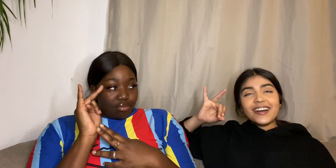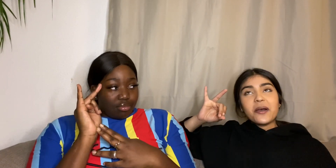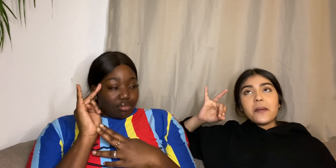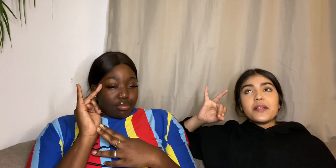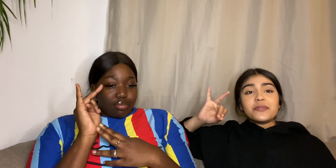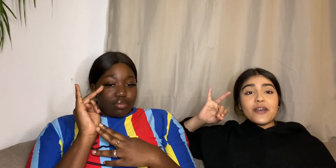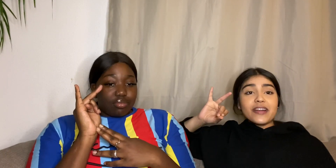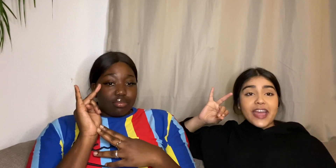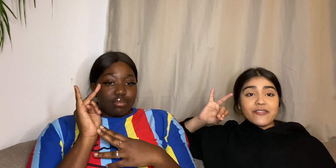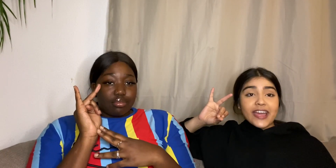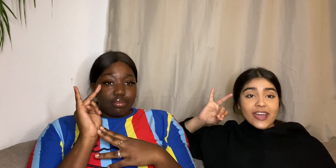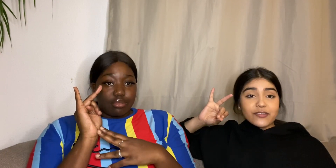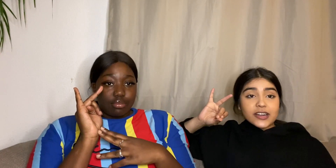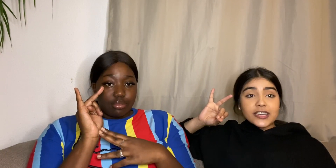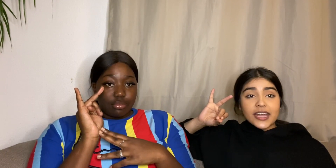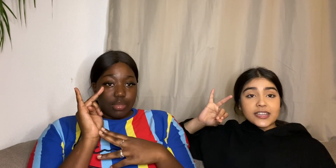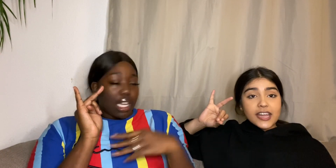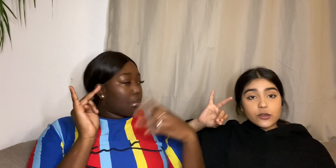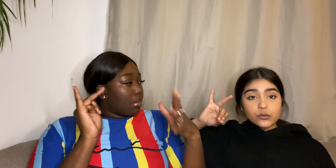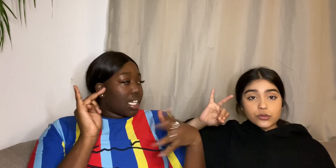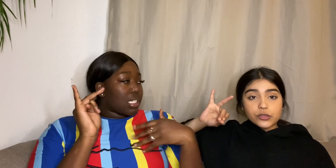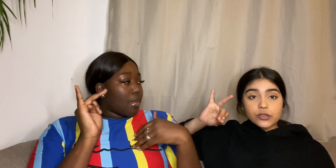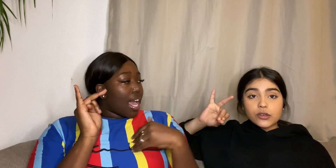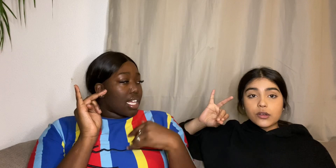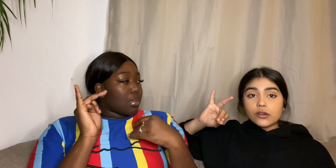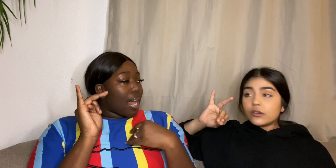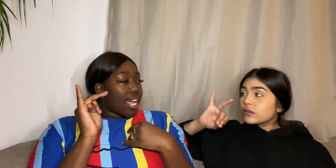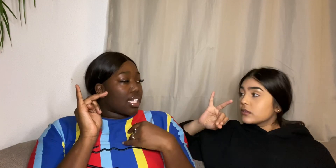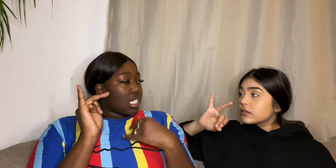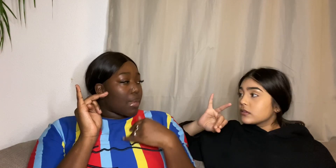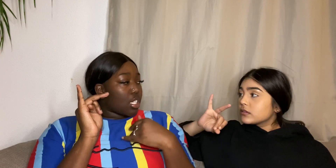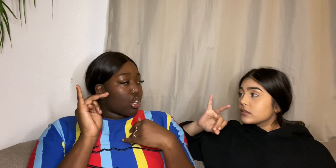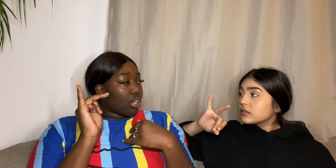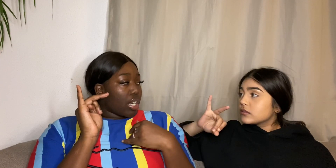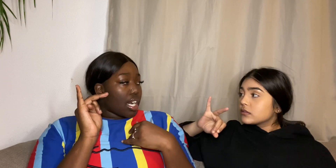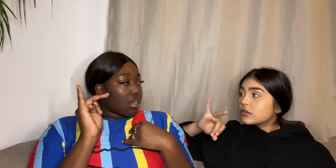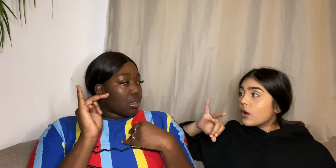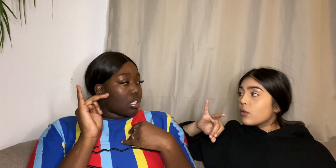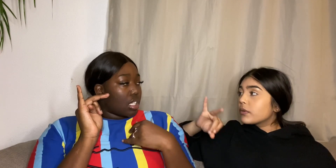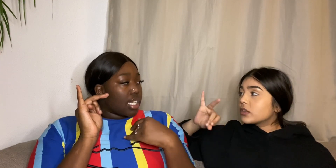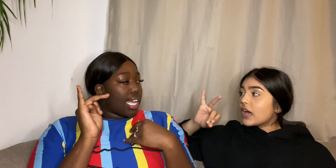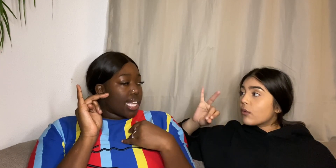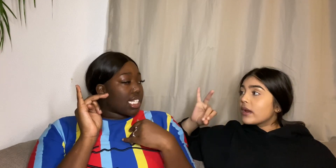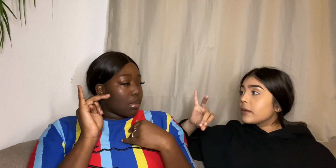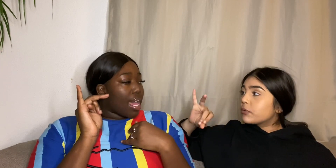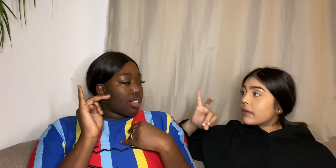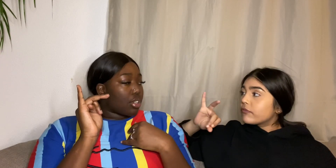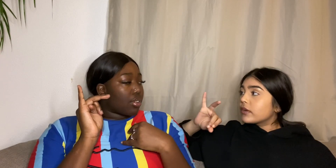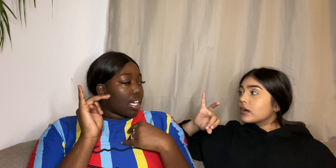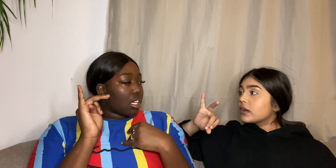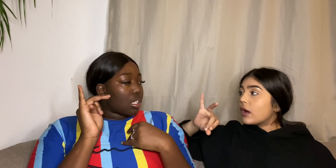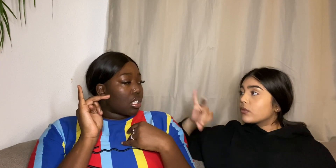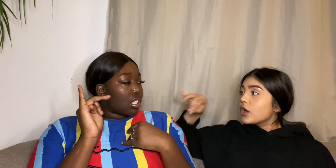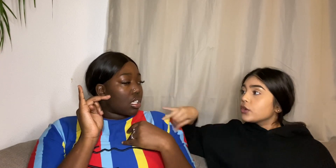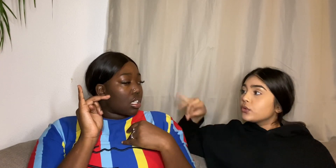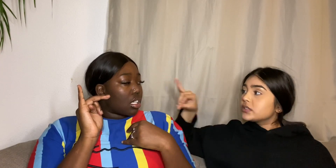Never have I ever get that Well it's my turn right now No because I already put my finger down You said